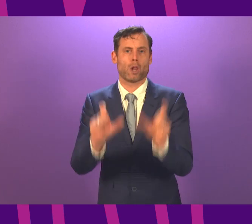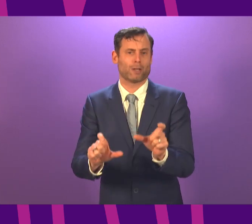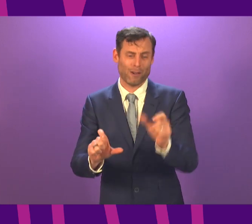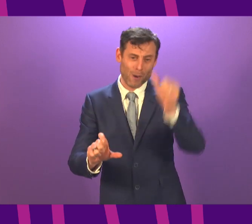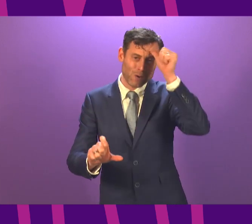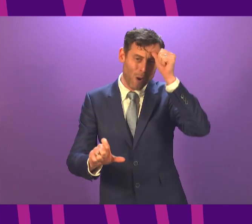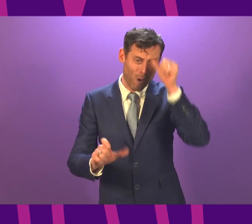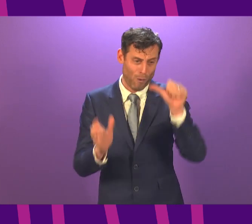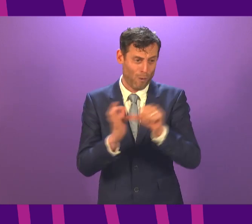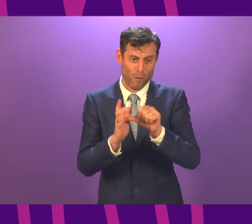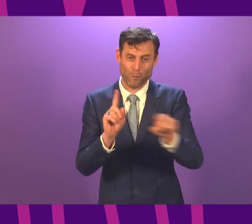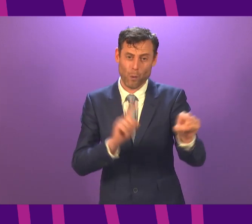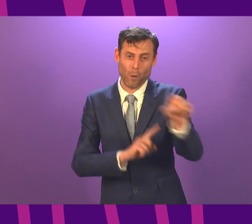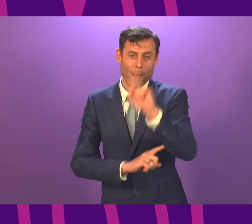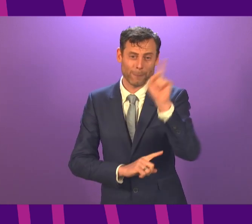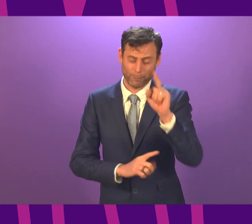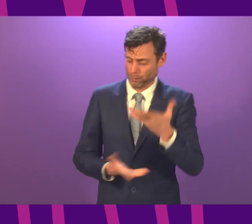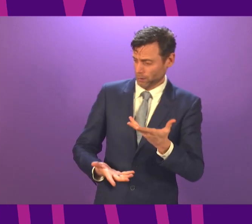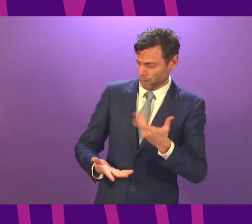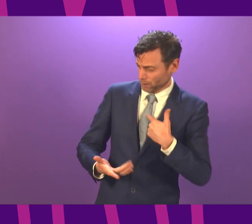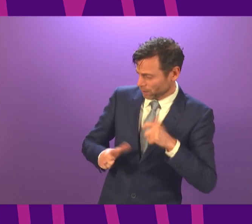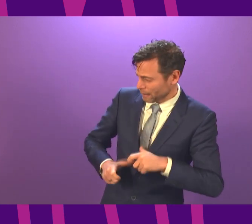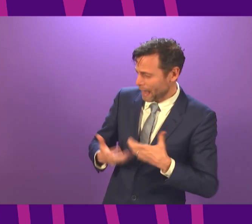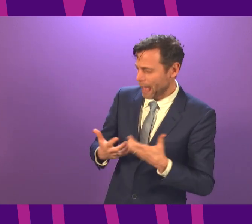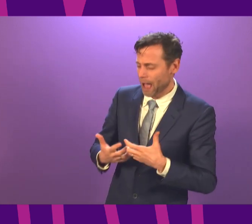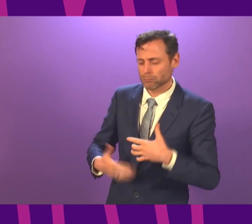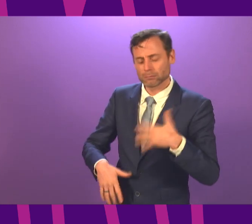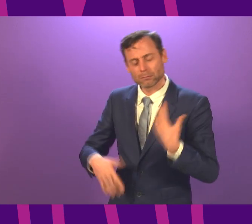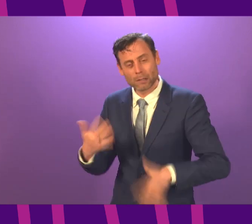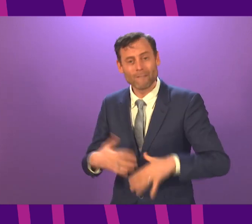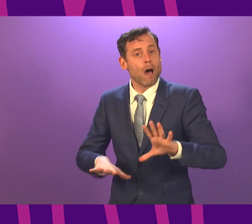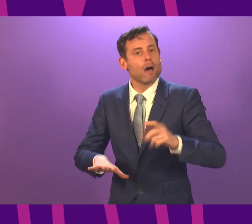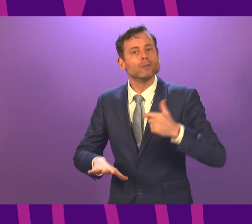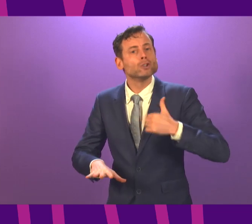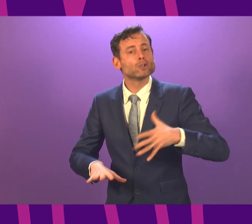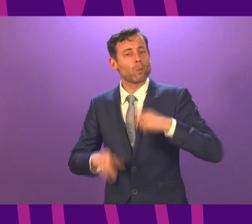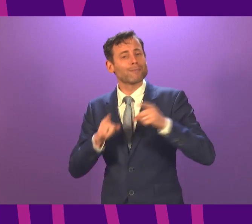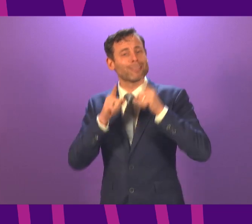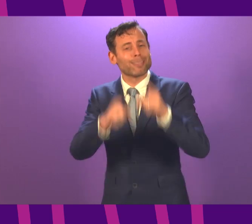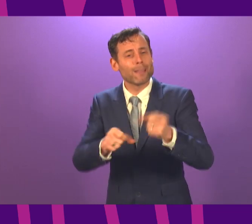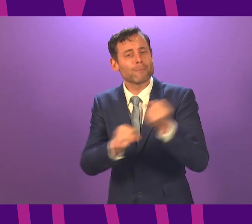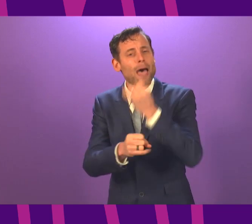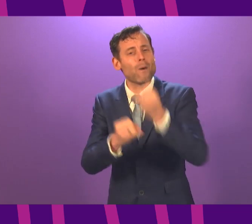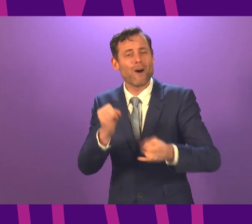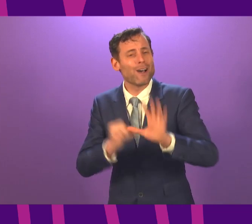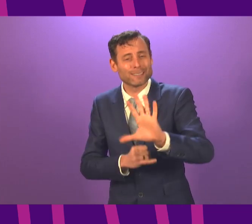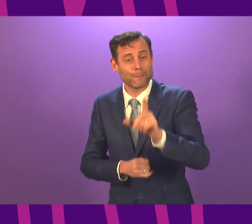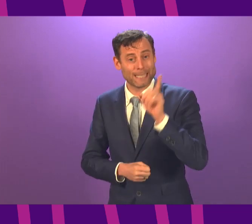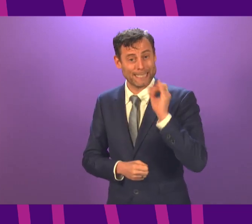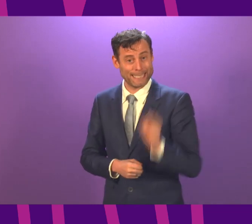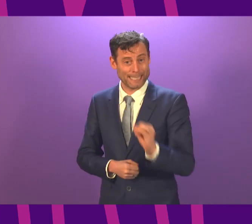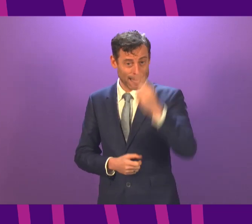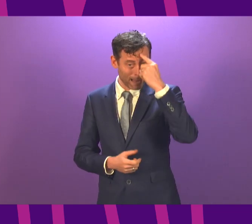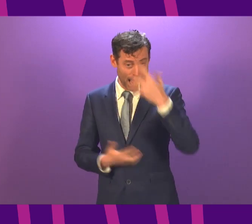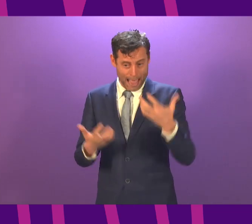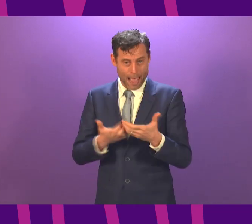know they will not be welcome, but they are, in our judgement, essential. As Government, our clear and overriding duty right now is to act quickly to save